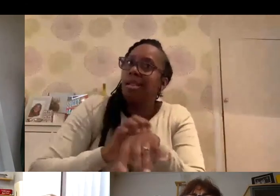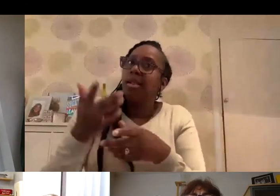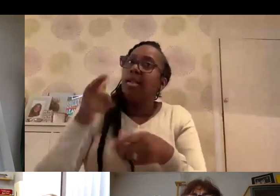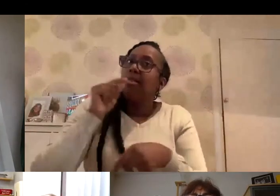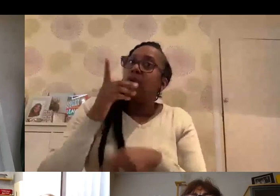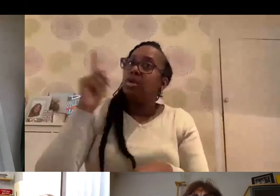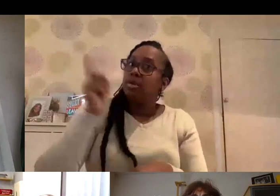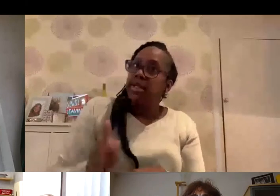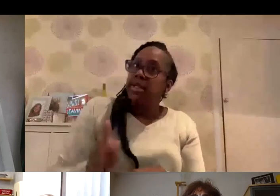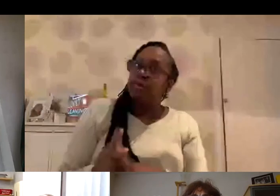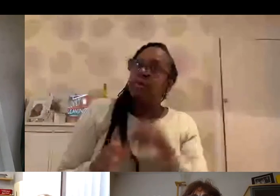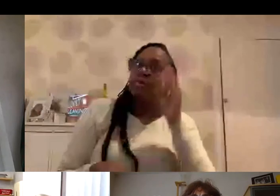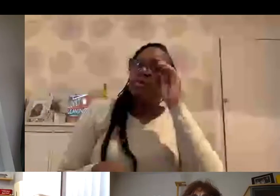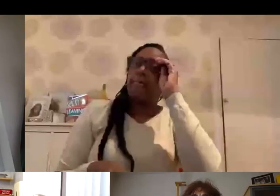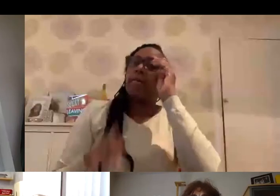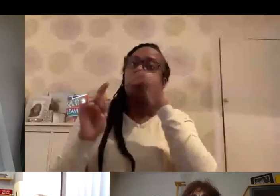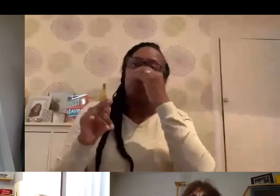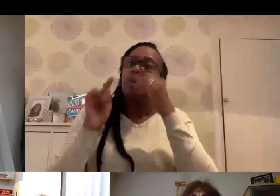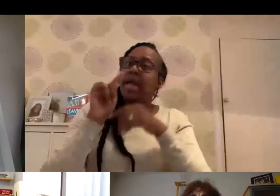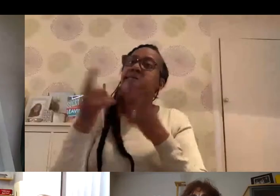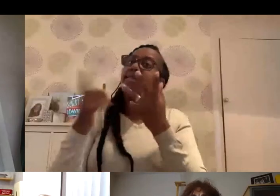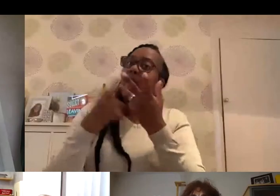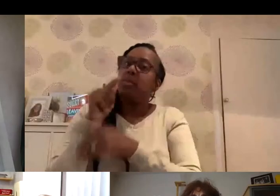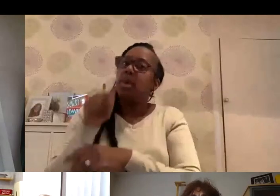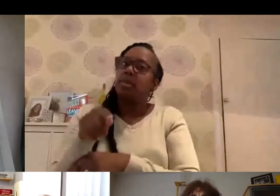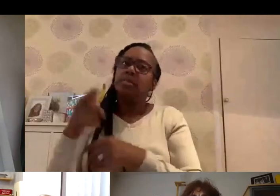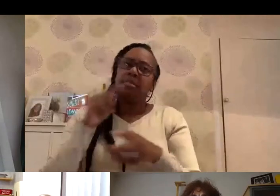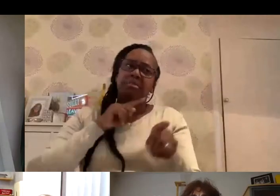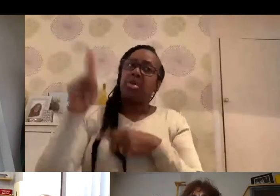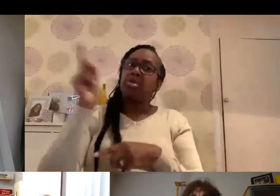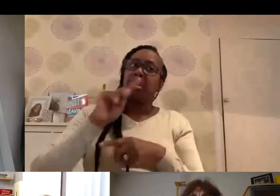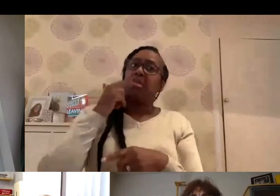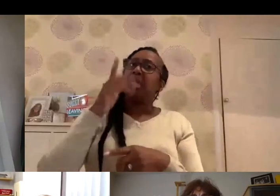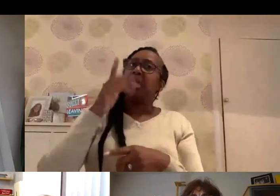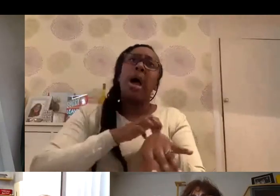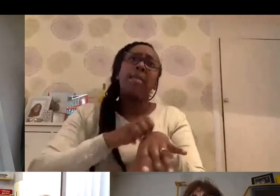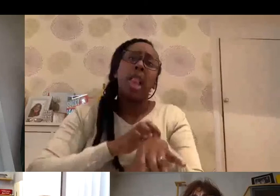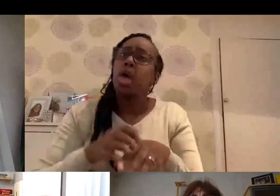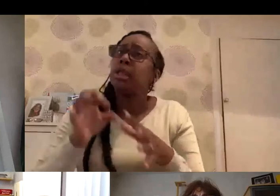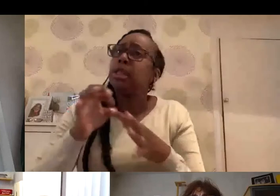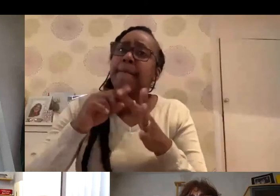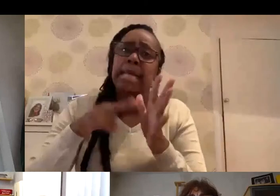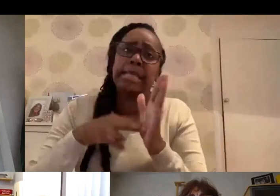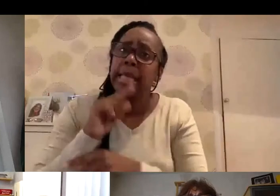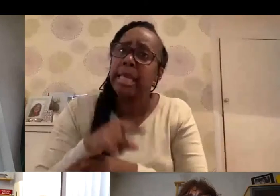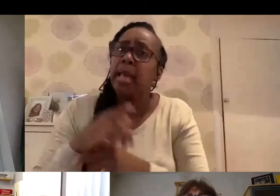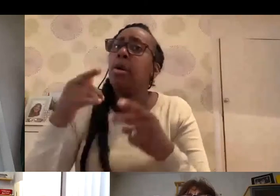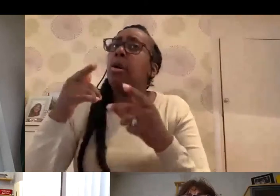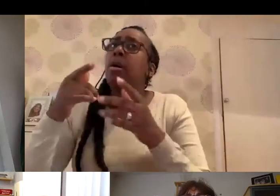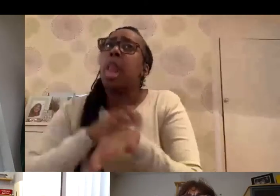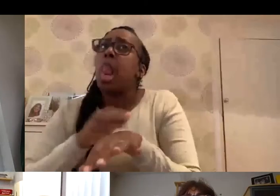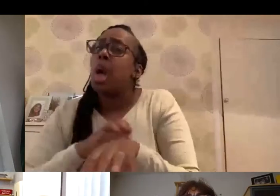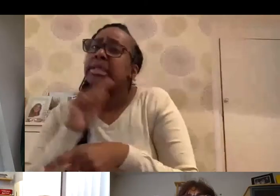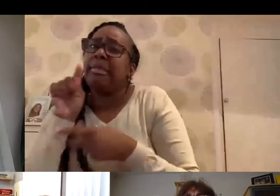are the patients that then end up having the AstraZeneca vaccine. But a lot of people will tell me that they're allergic to penicillin or they're allergic to prawns or they're